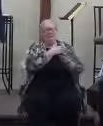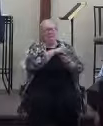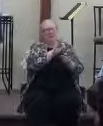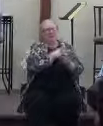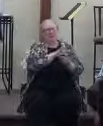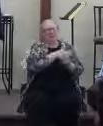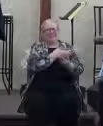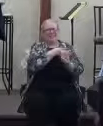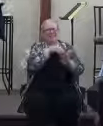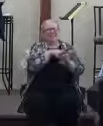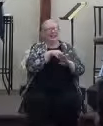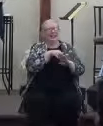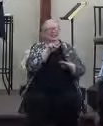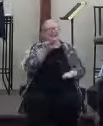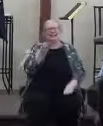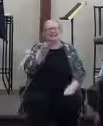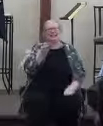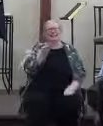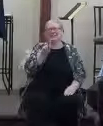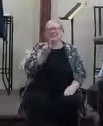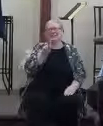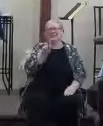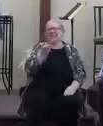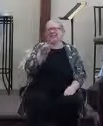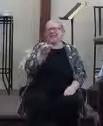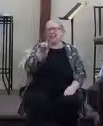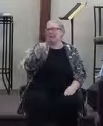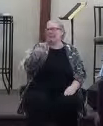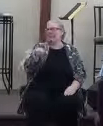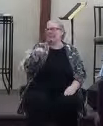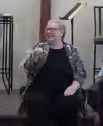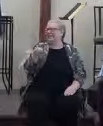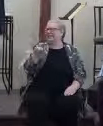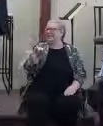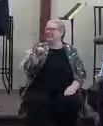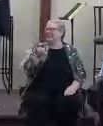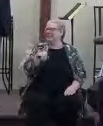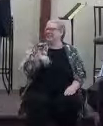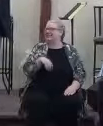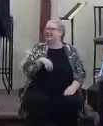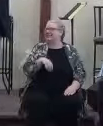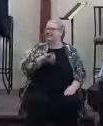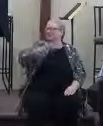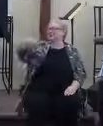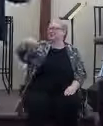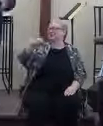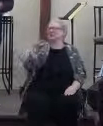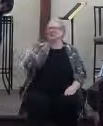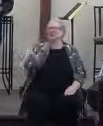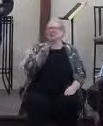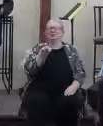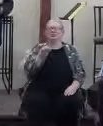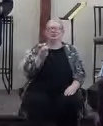over at Anthony. I want you to see Dave afterwards. It's June 21st, 22nd, and they need to make